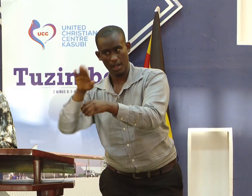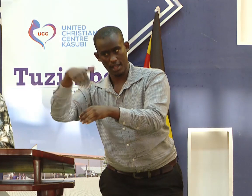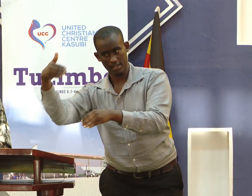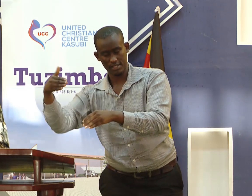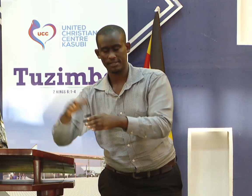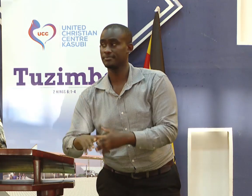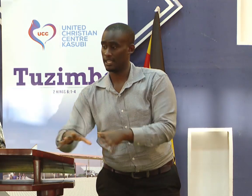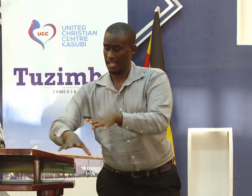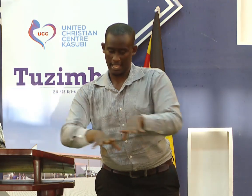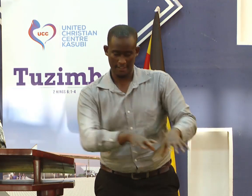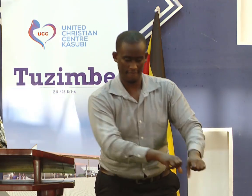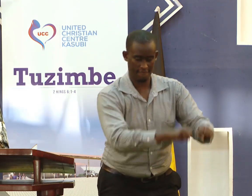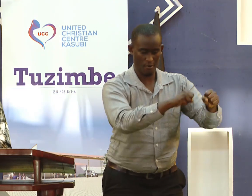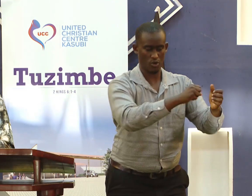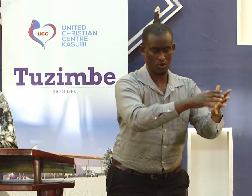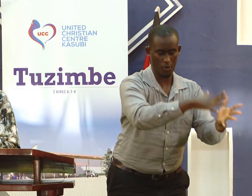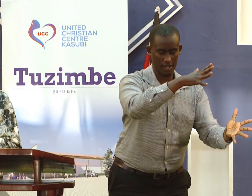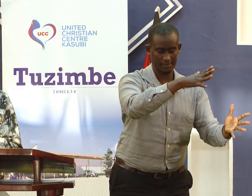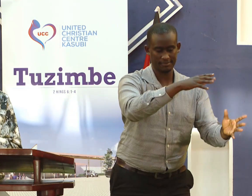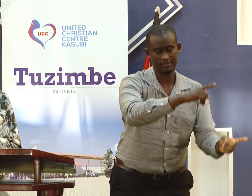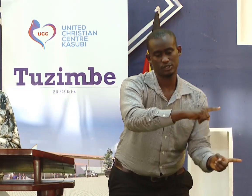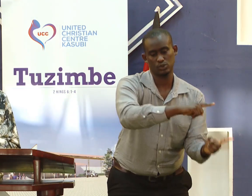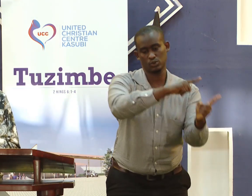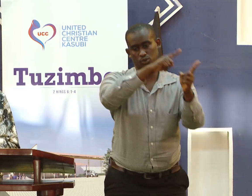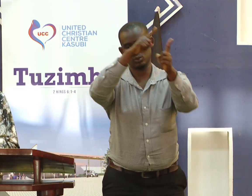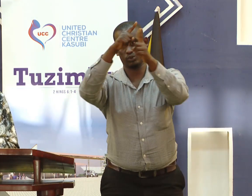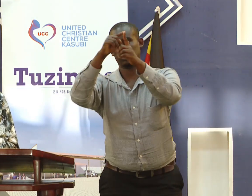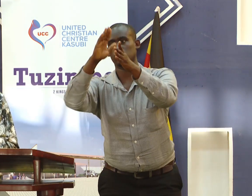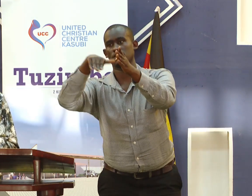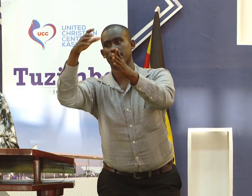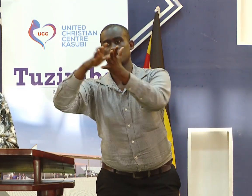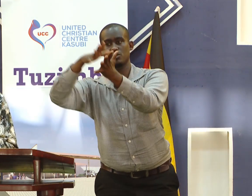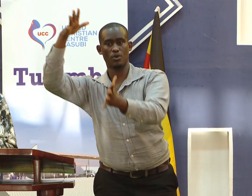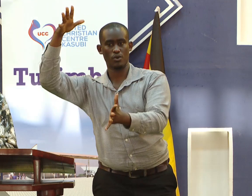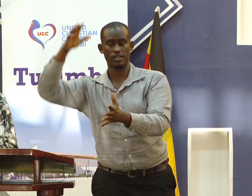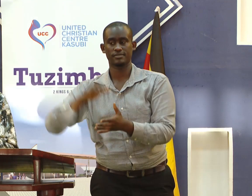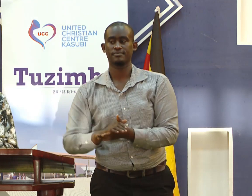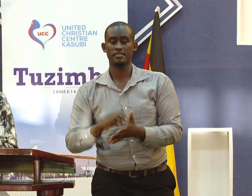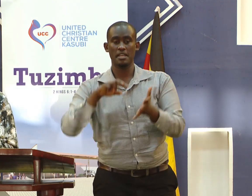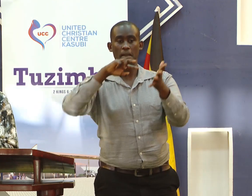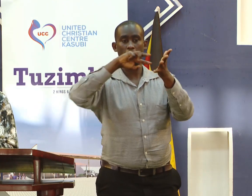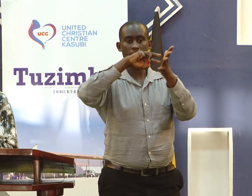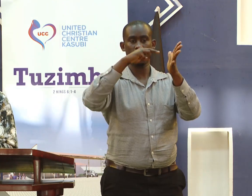power. He takes us from glory, and He takes us further into glory.